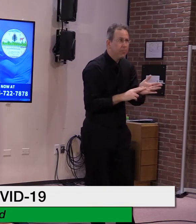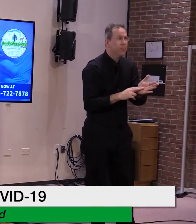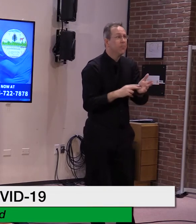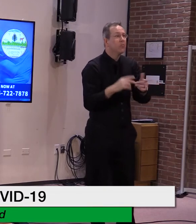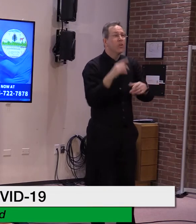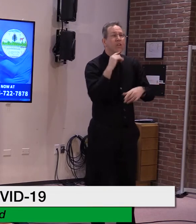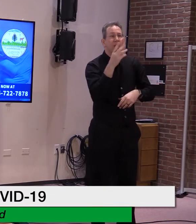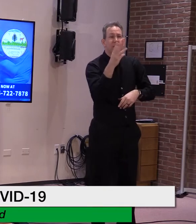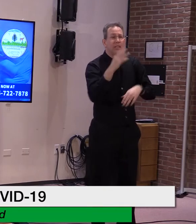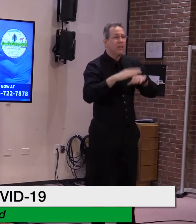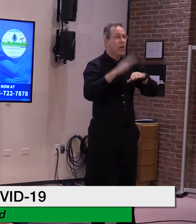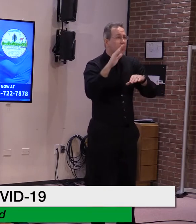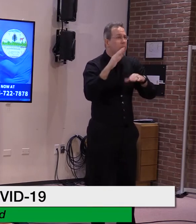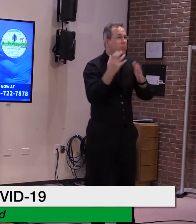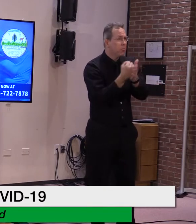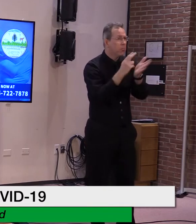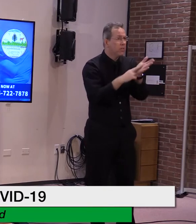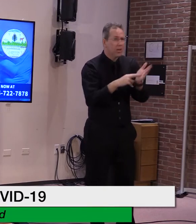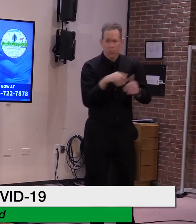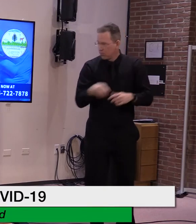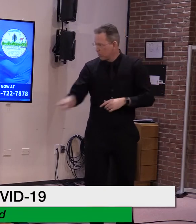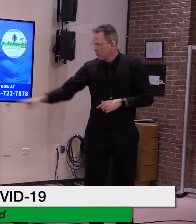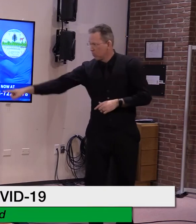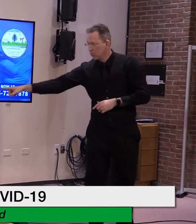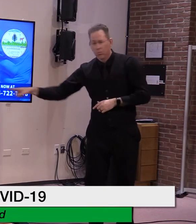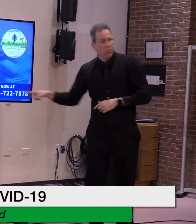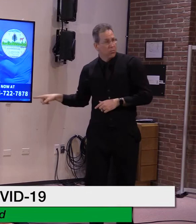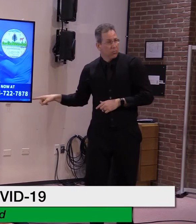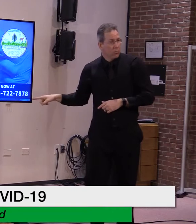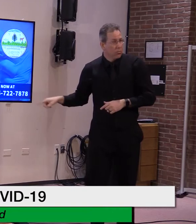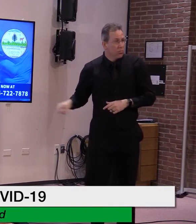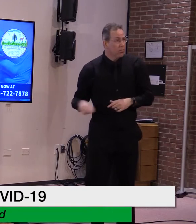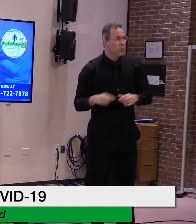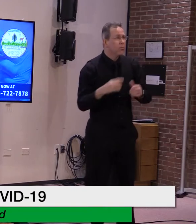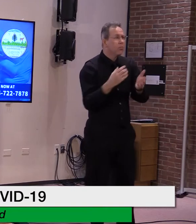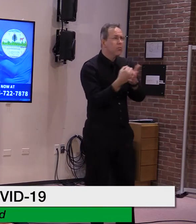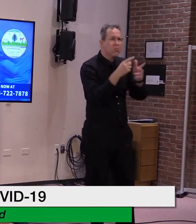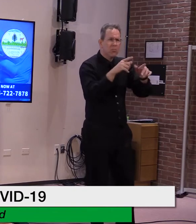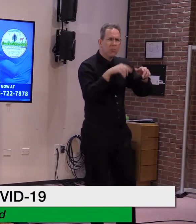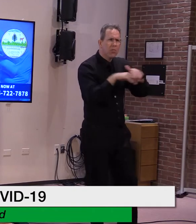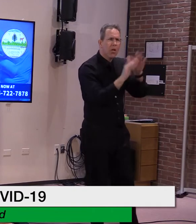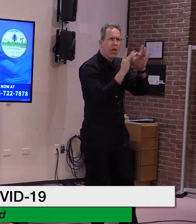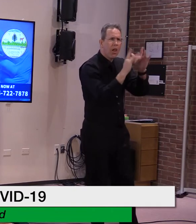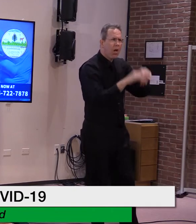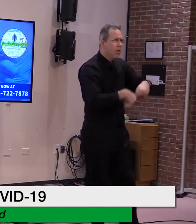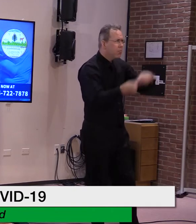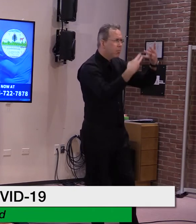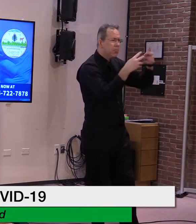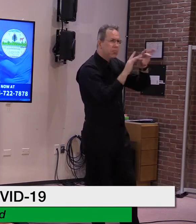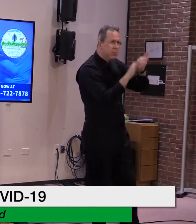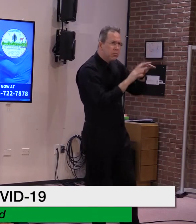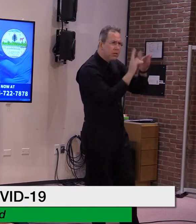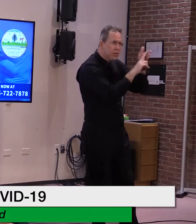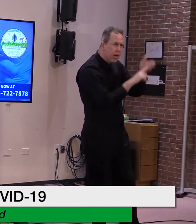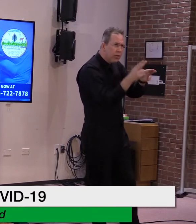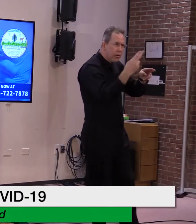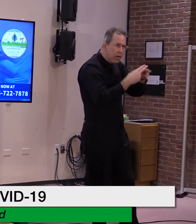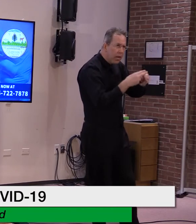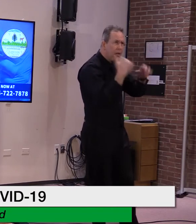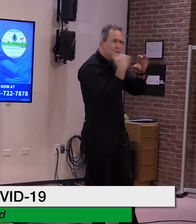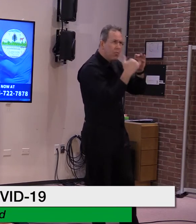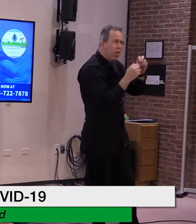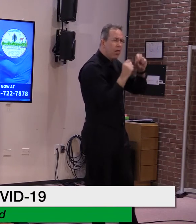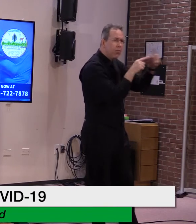high risk conditions can make an appointment to be vaccinated by going to the state website healthvermont.gov